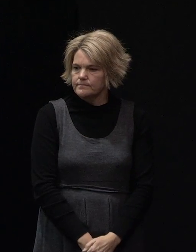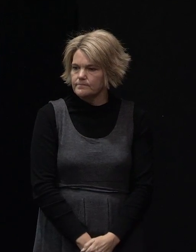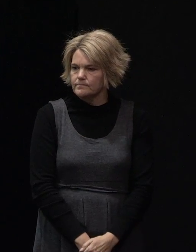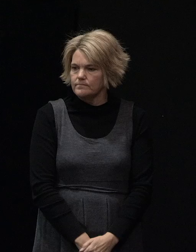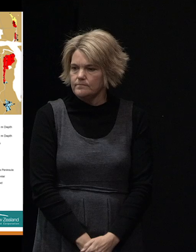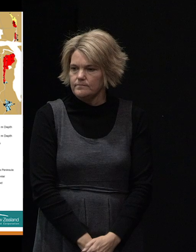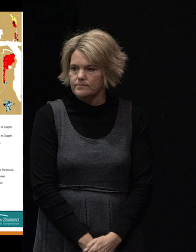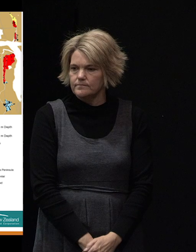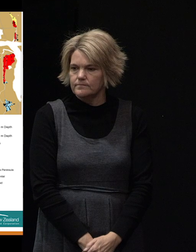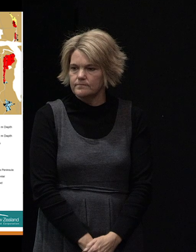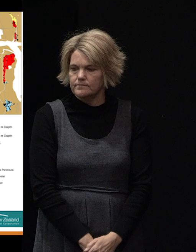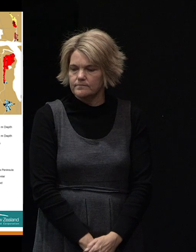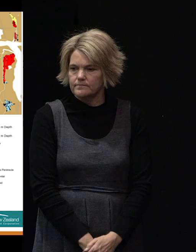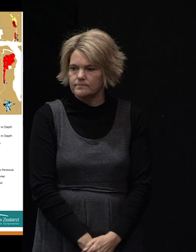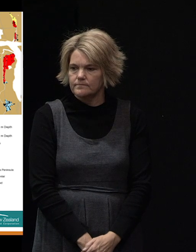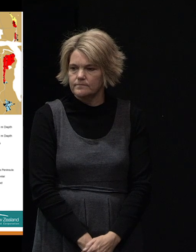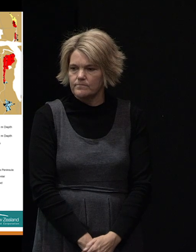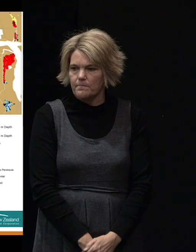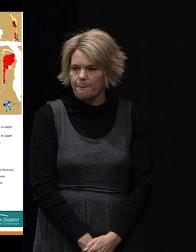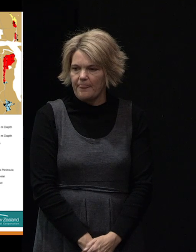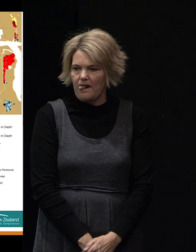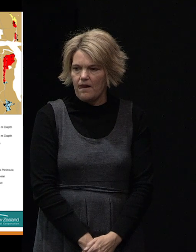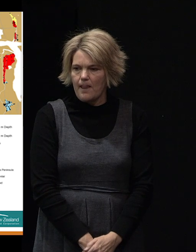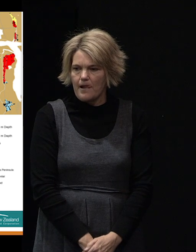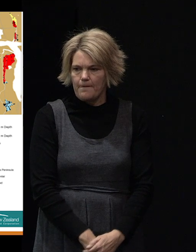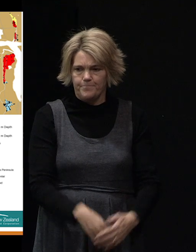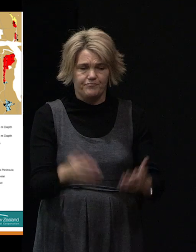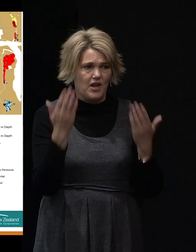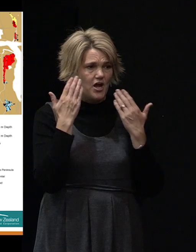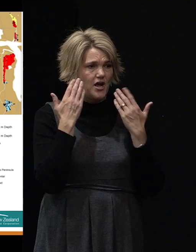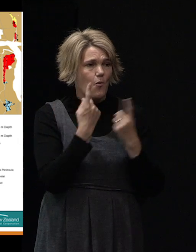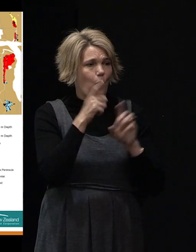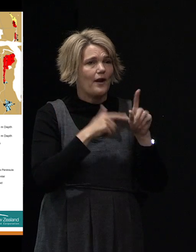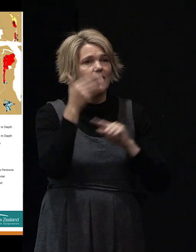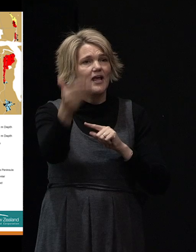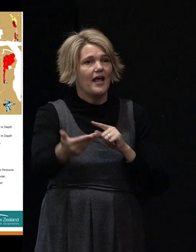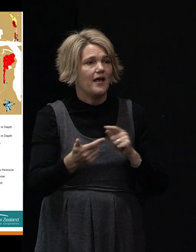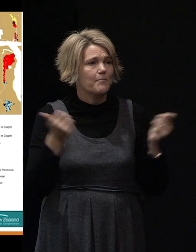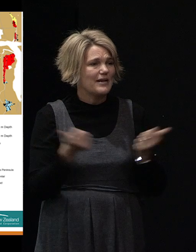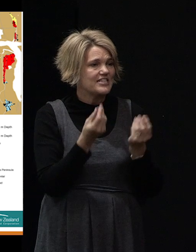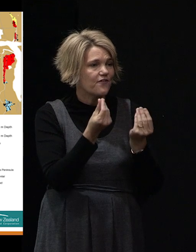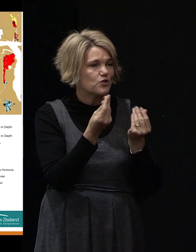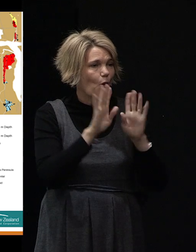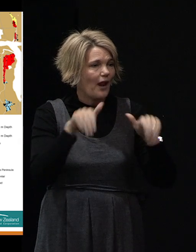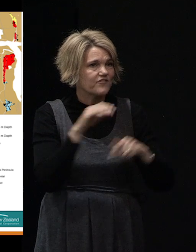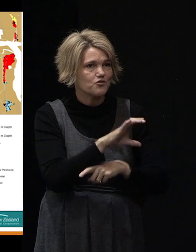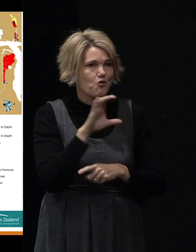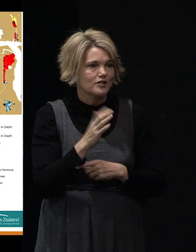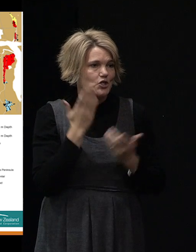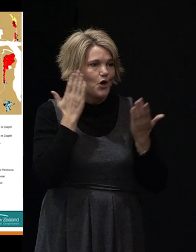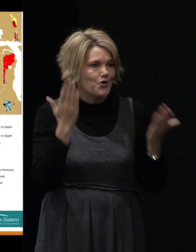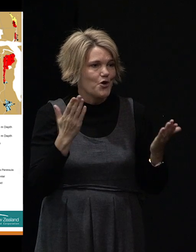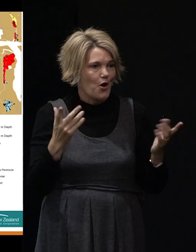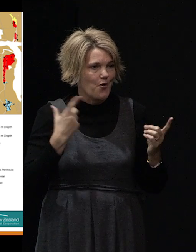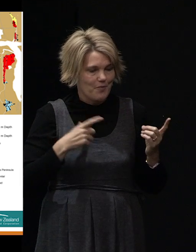Just to give you a bit of a flavour I'm not sure how much soil there'll be left in Christchurch in a year's time because it'll all either be under had a CPT